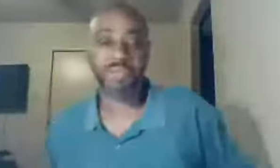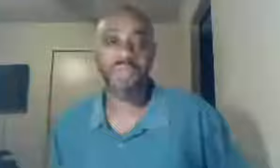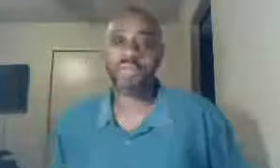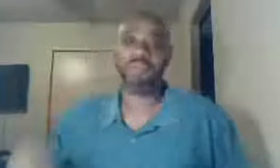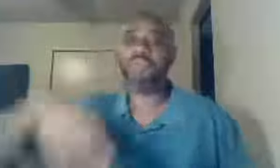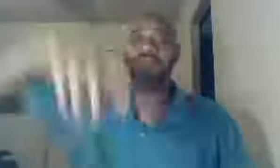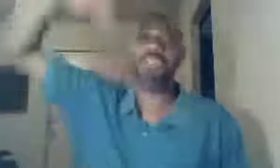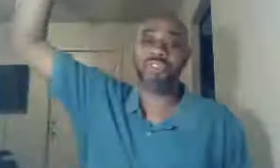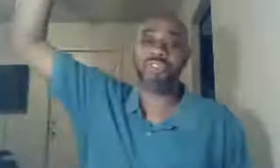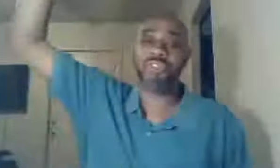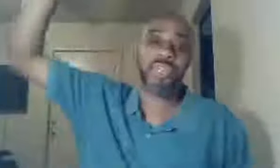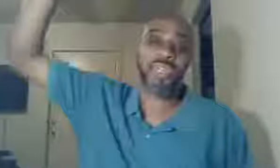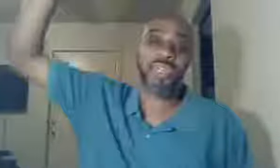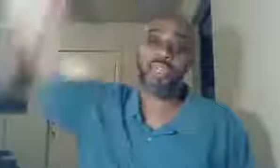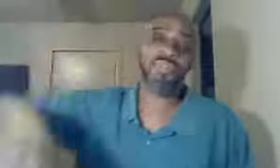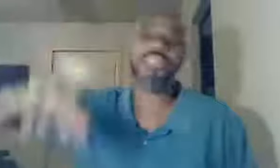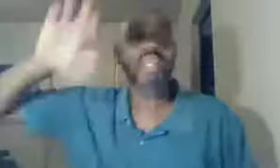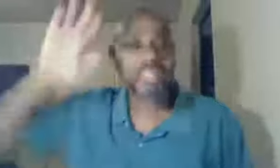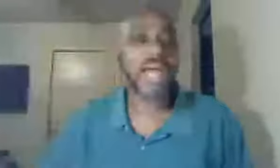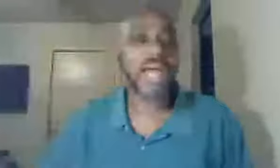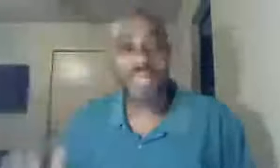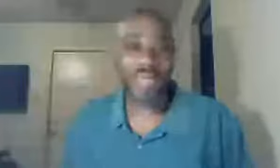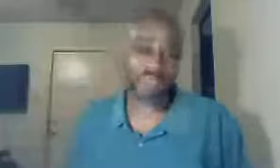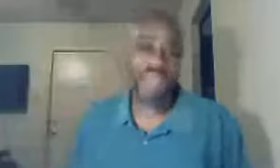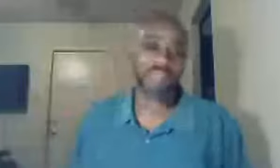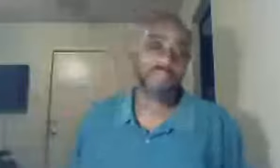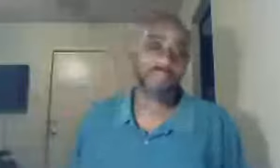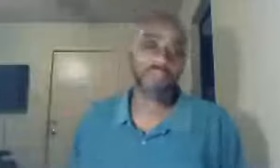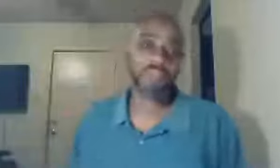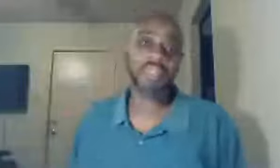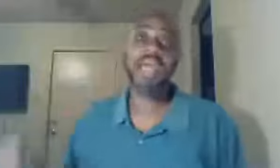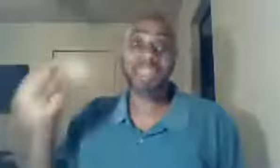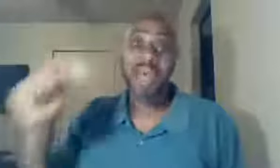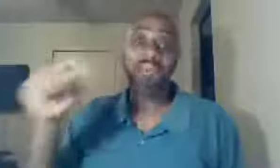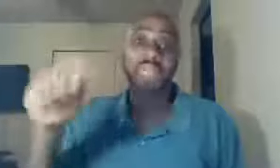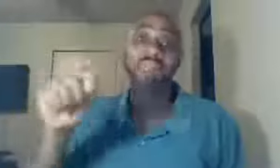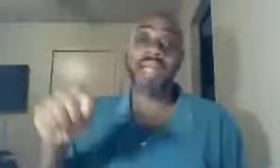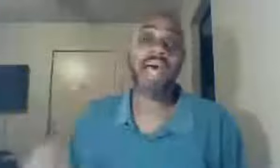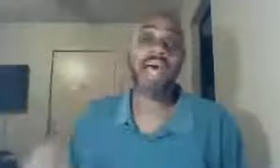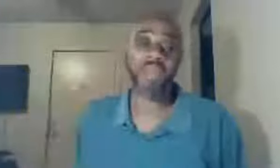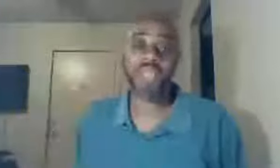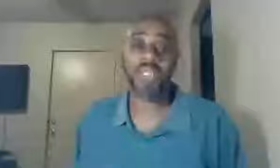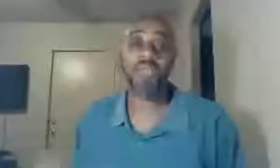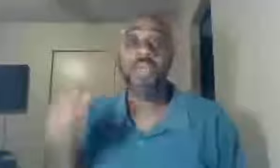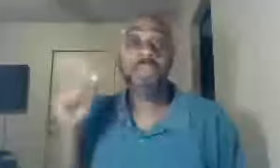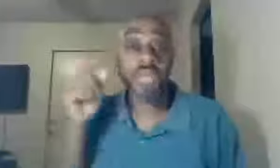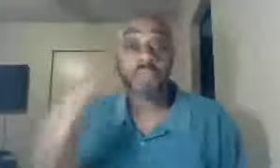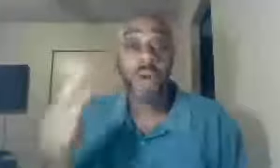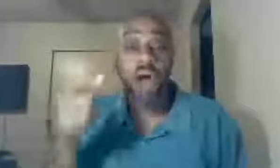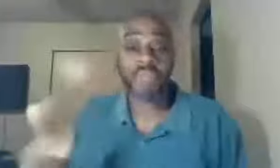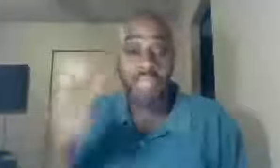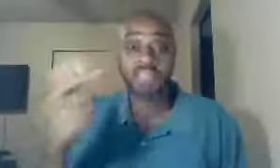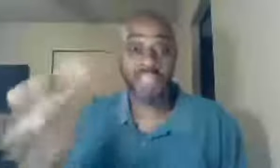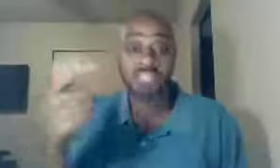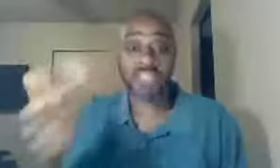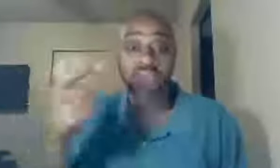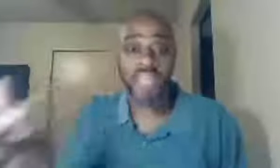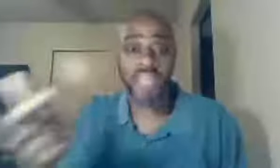fabulous, it's beyond a dosis, stop that madness, yes I'm taking my time right here, because Paul says, this is a division,